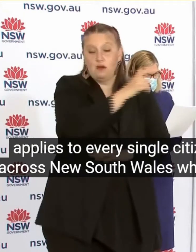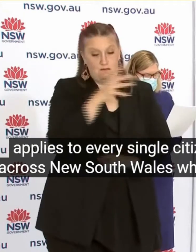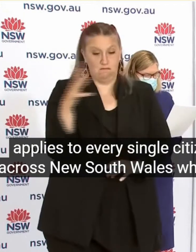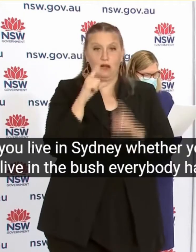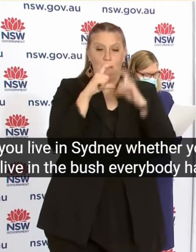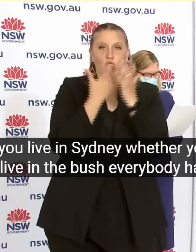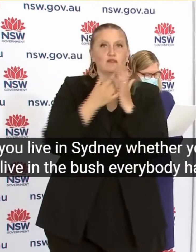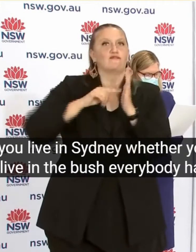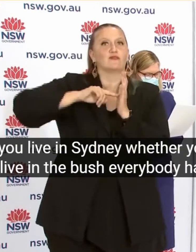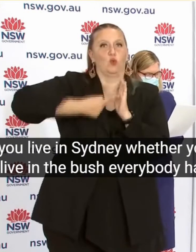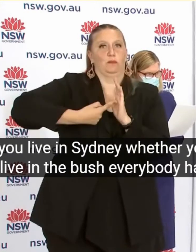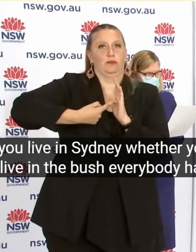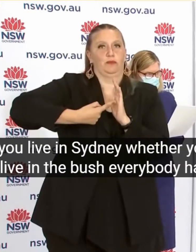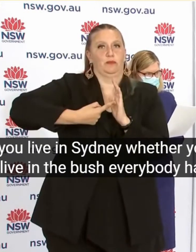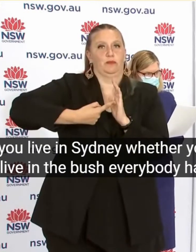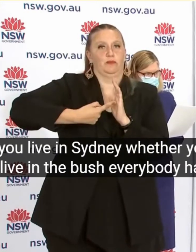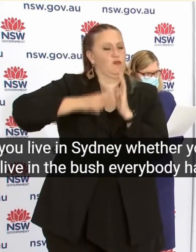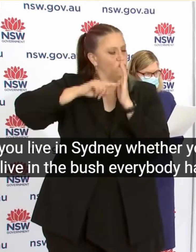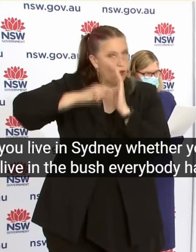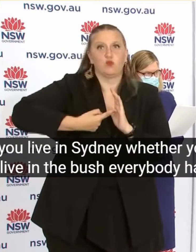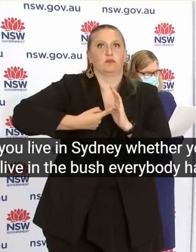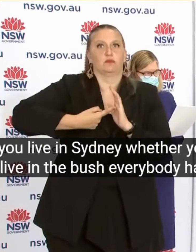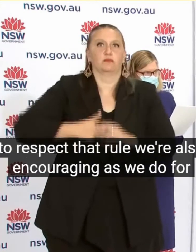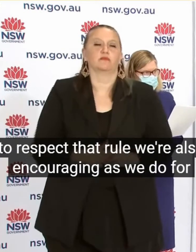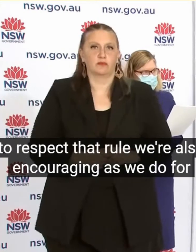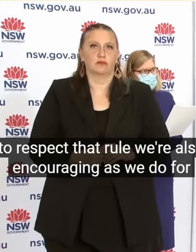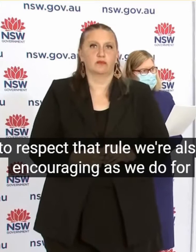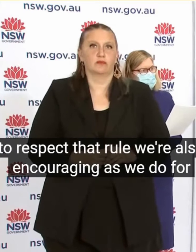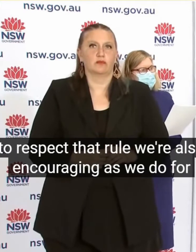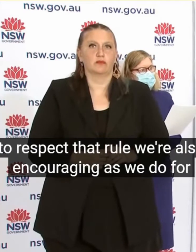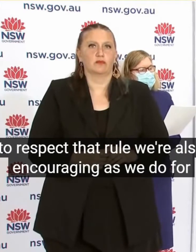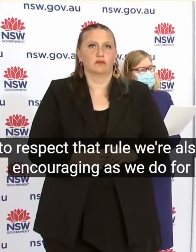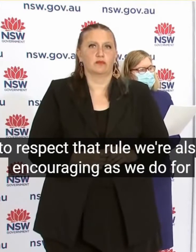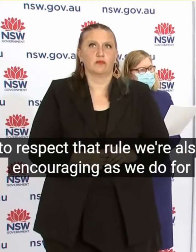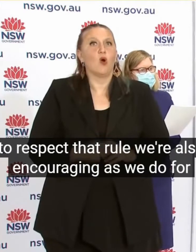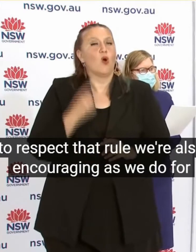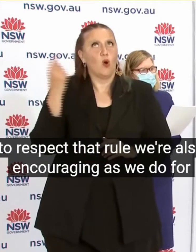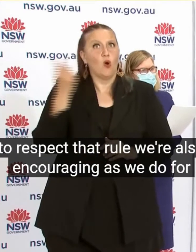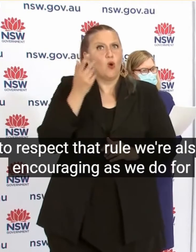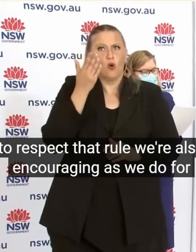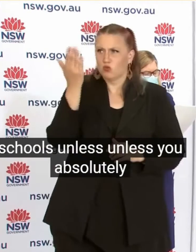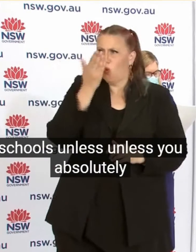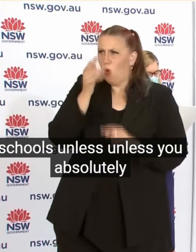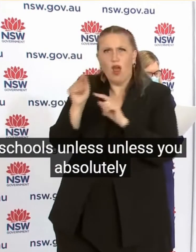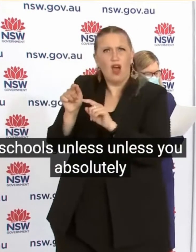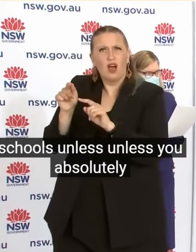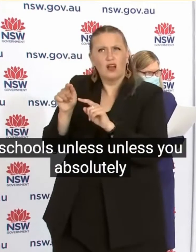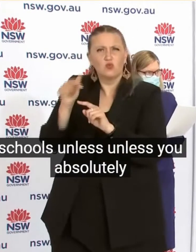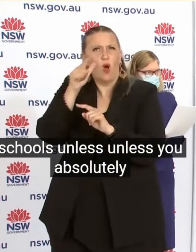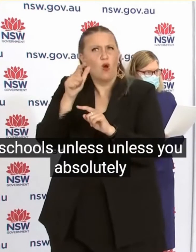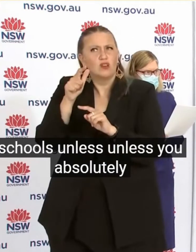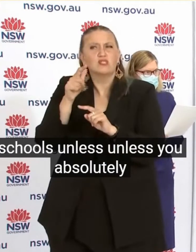We're also encouraging, as we do for schools Unless you absolutely have to Please do not send your children to childcare